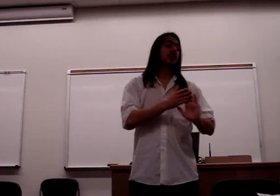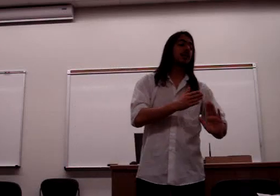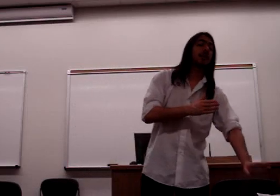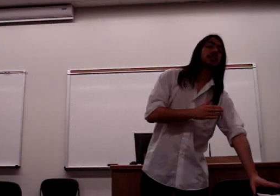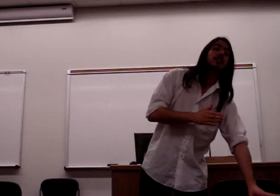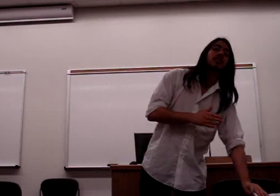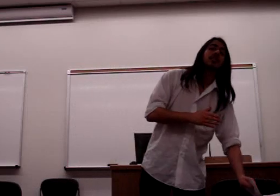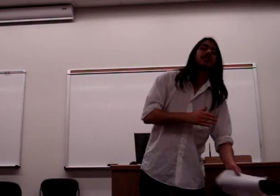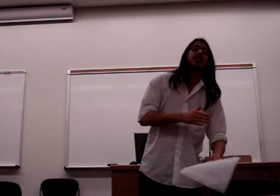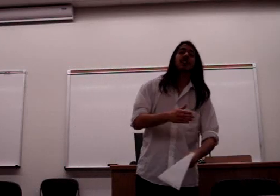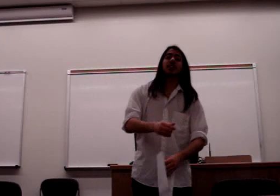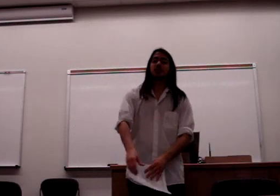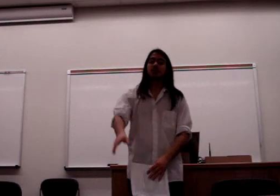All right. Thank you.